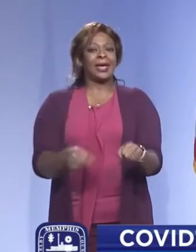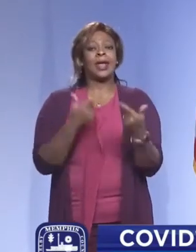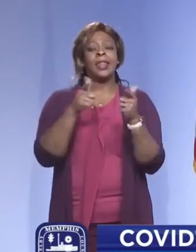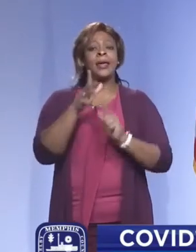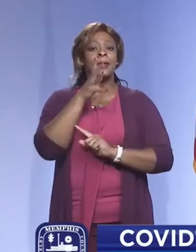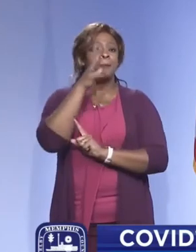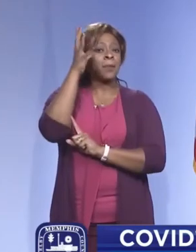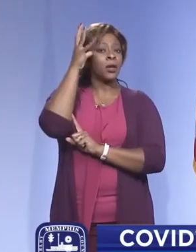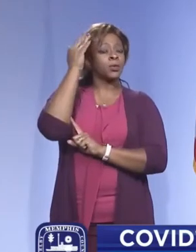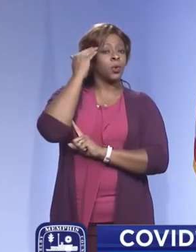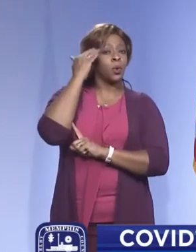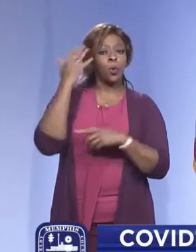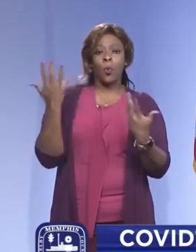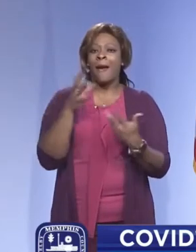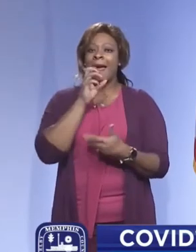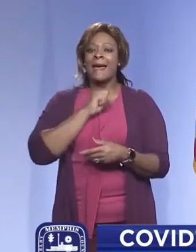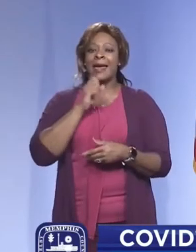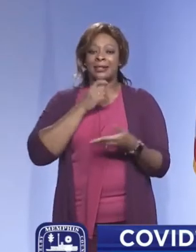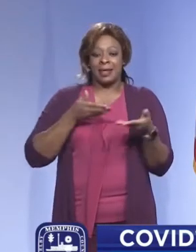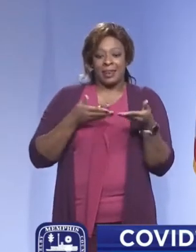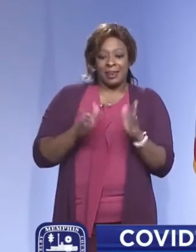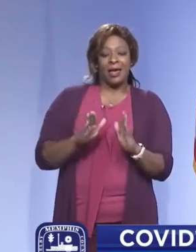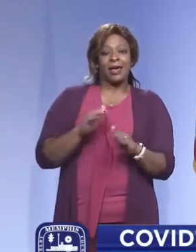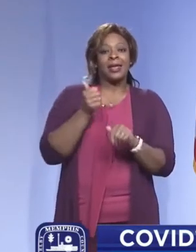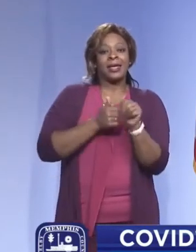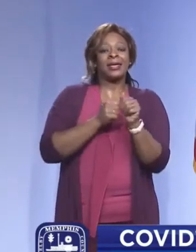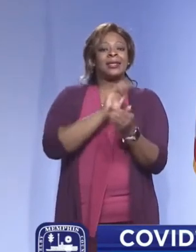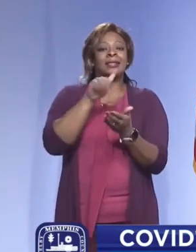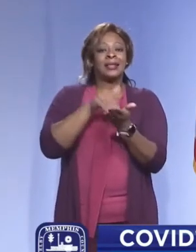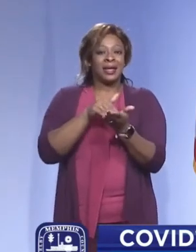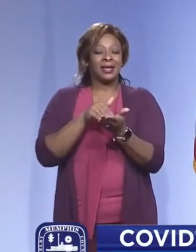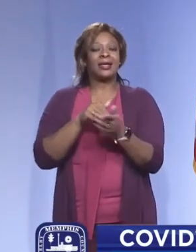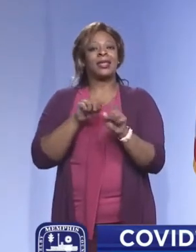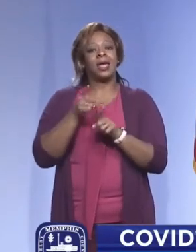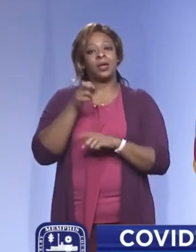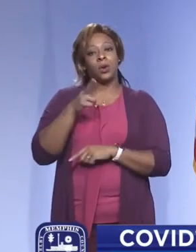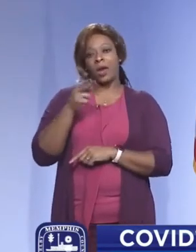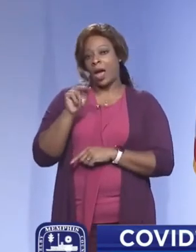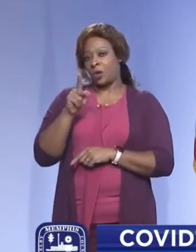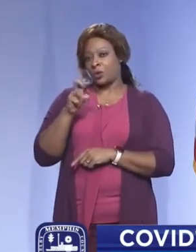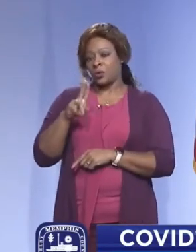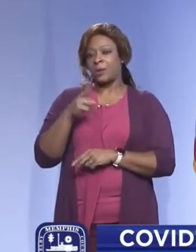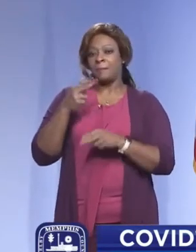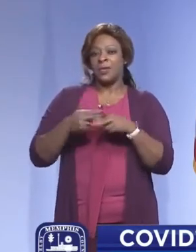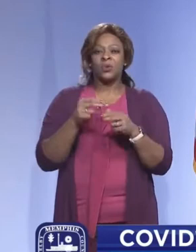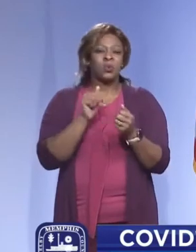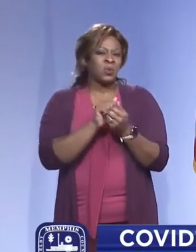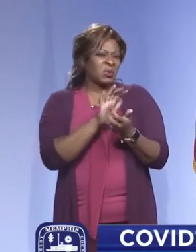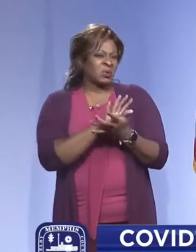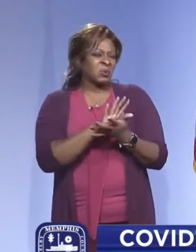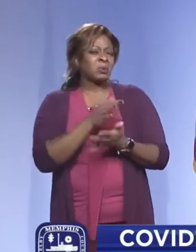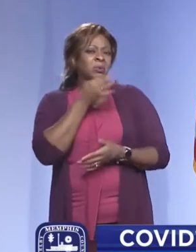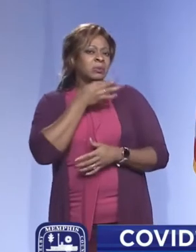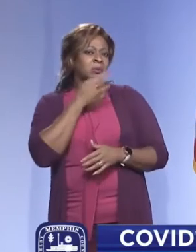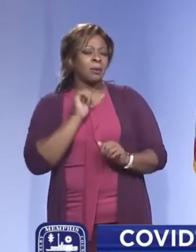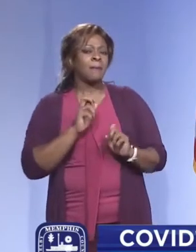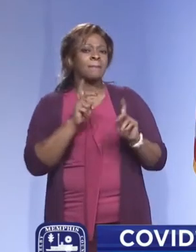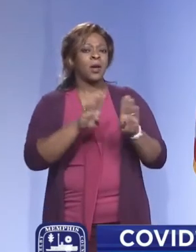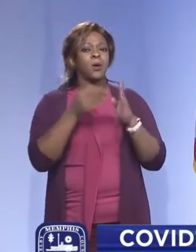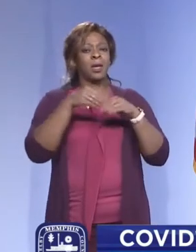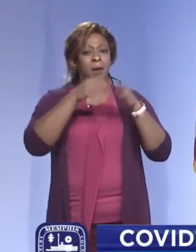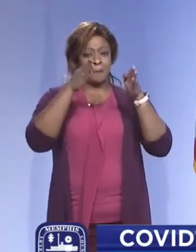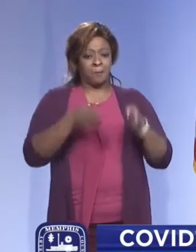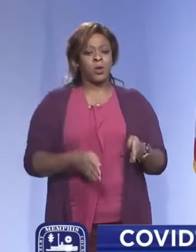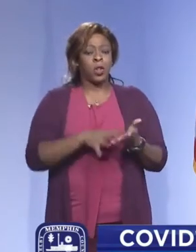parents know what ages are tested at each site. As Dr. Househalter mentioned, with schools starting back with in-person